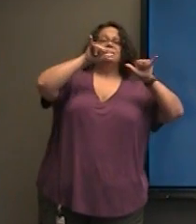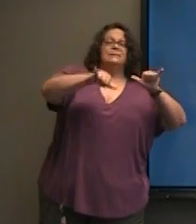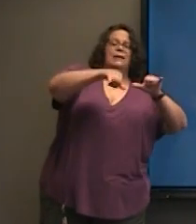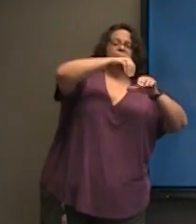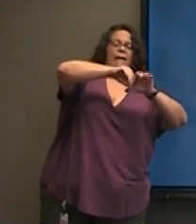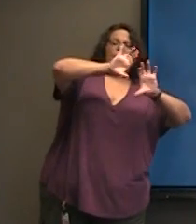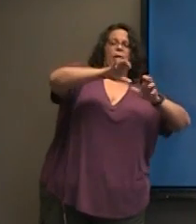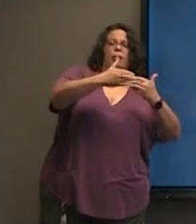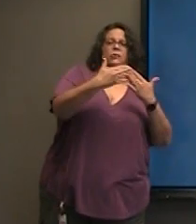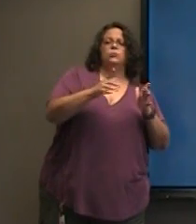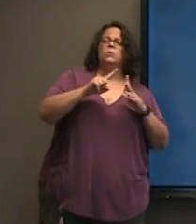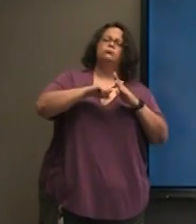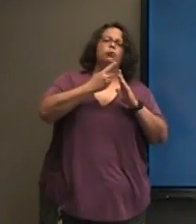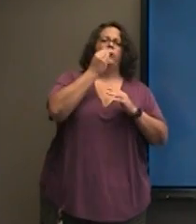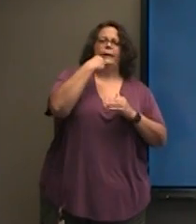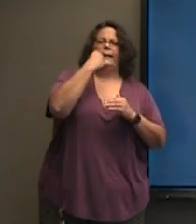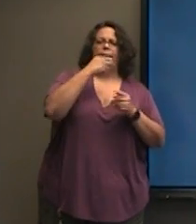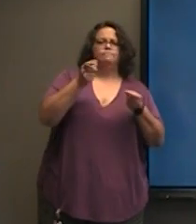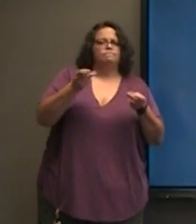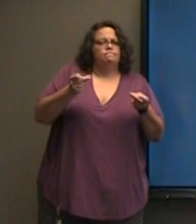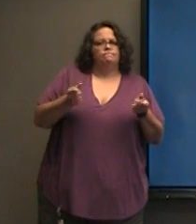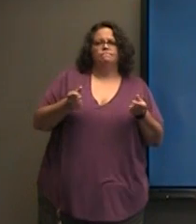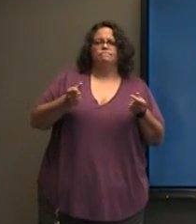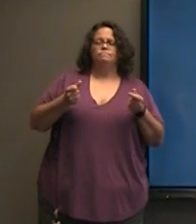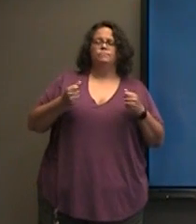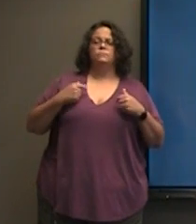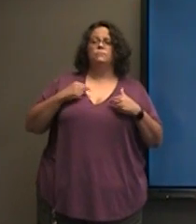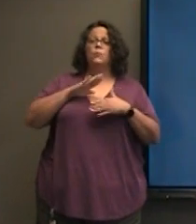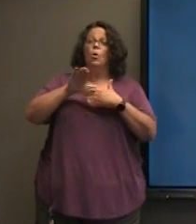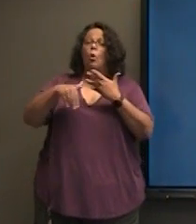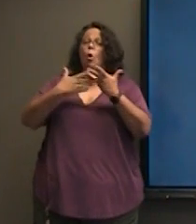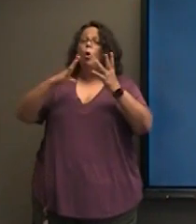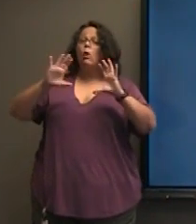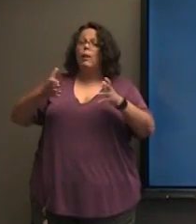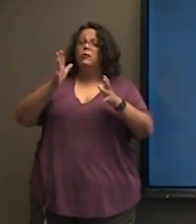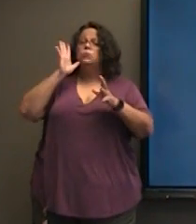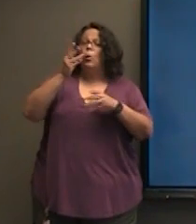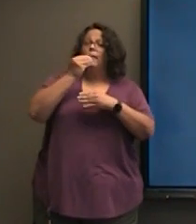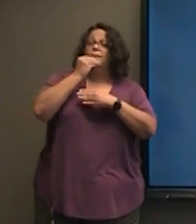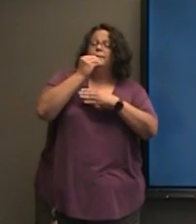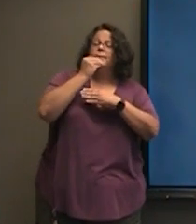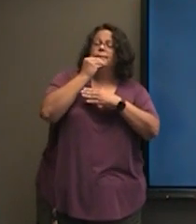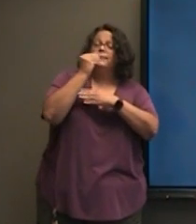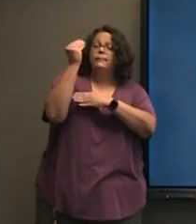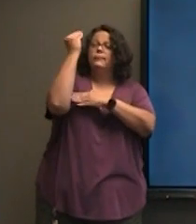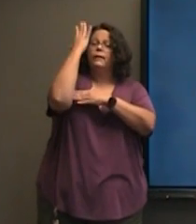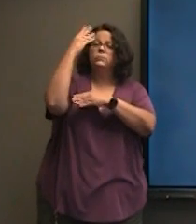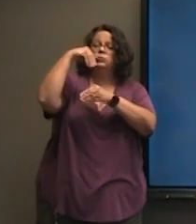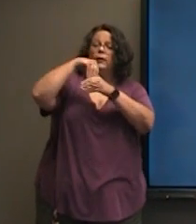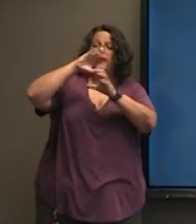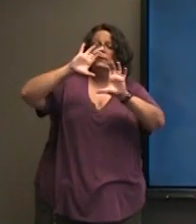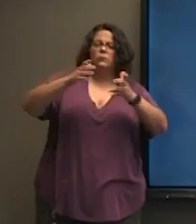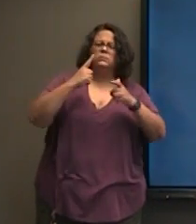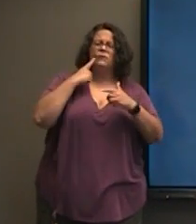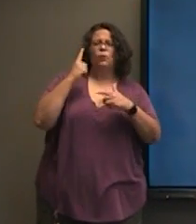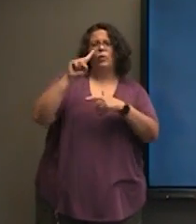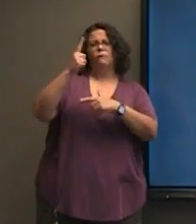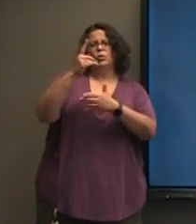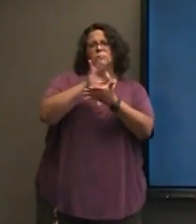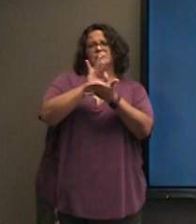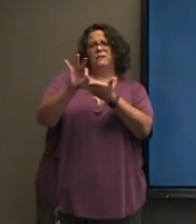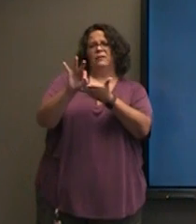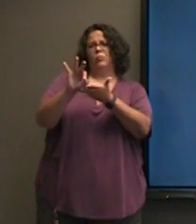eating lunch right away. All classes are going to be eating lunch in their classrooms for a minimum of the first nine weeks.